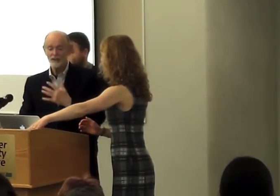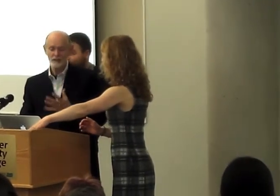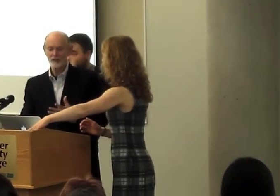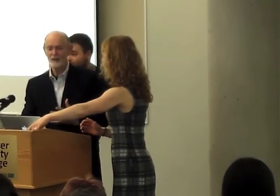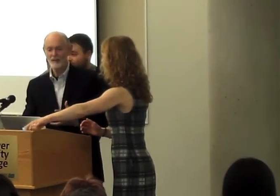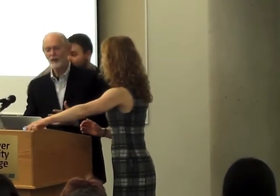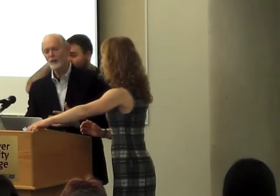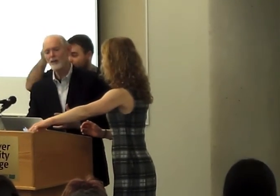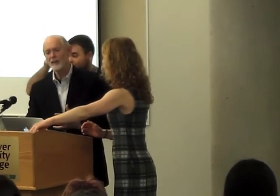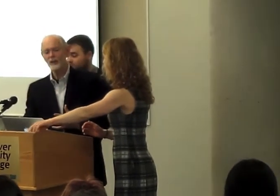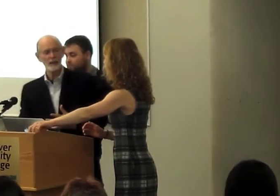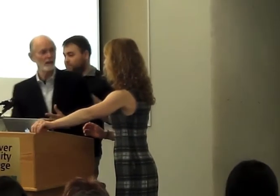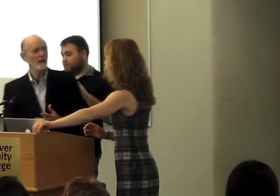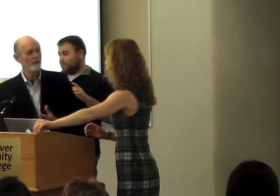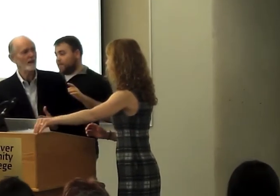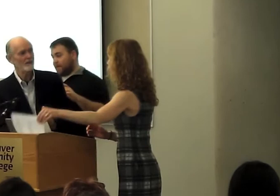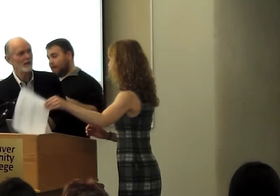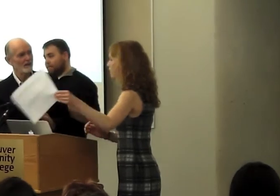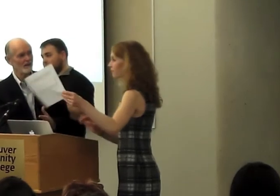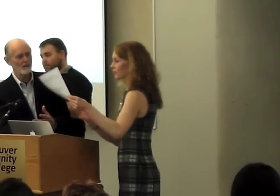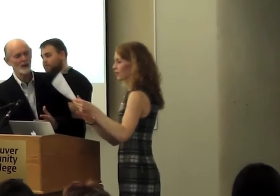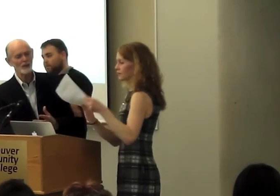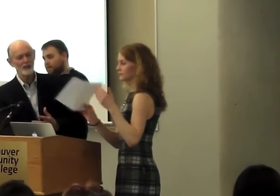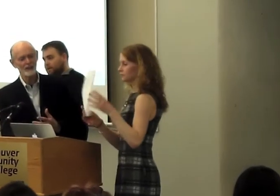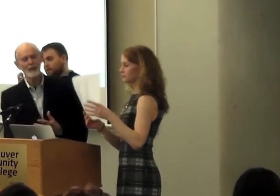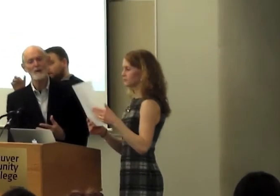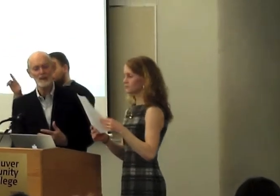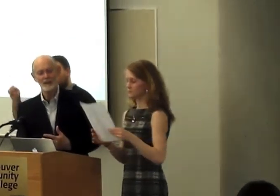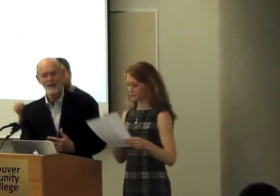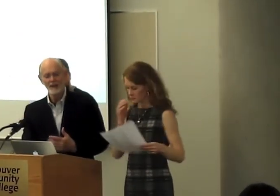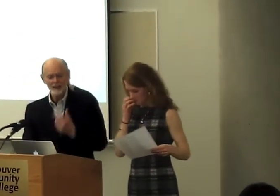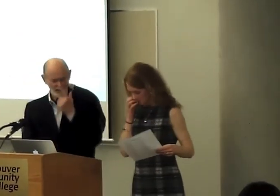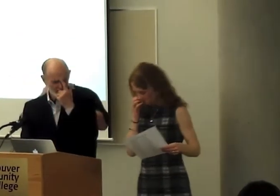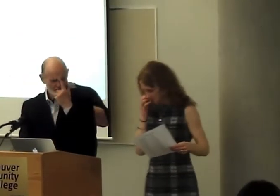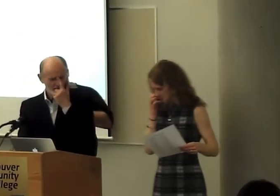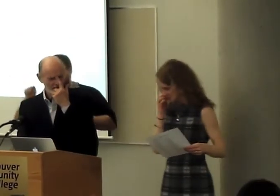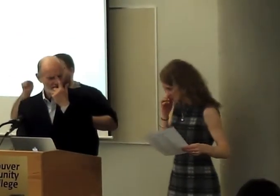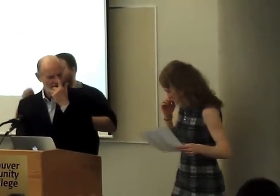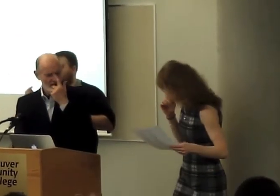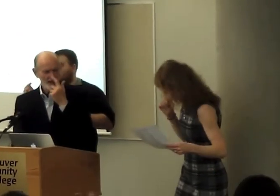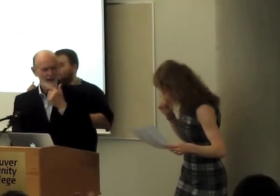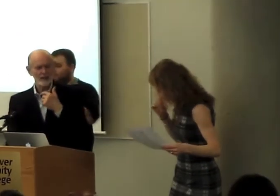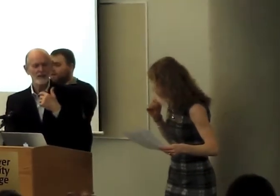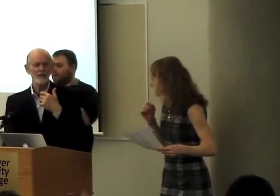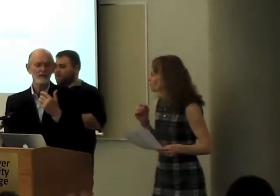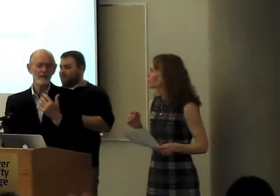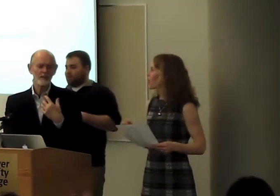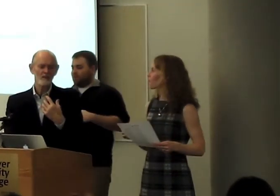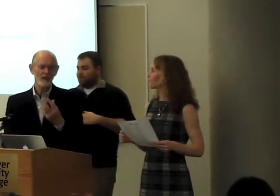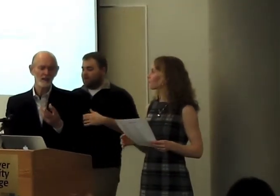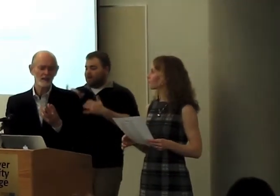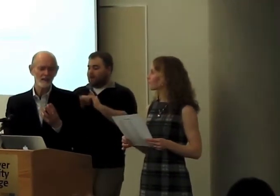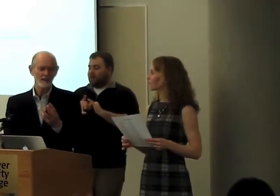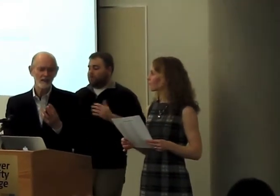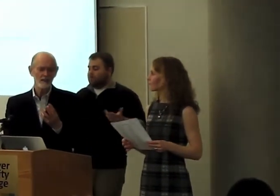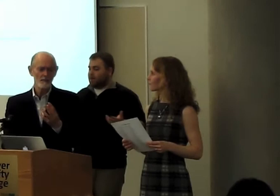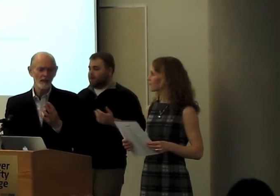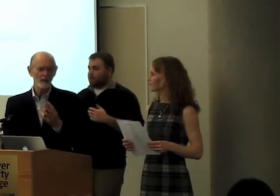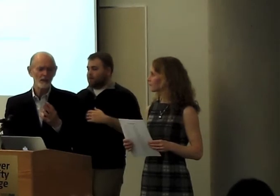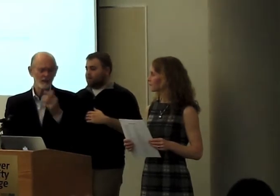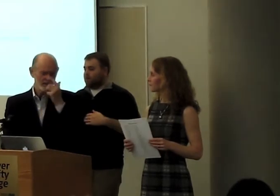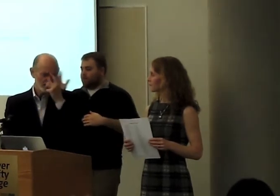But the interesting thing I find about the punctuation, the comma, is the fact that until they'd invented,